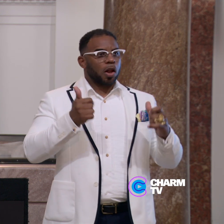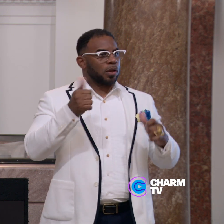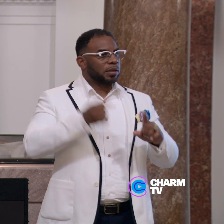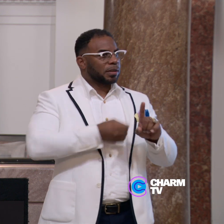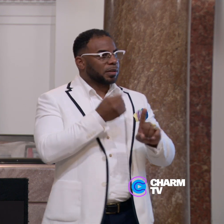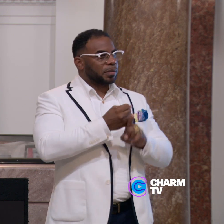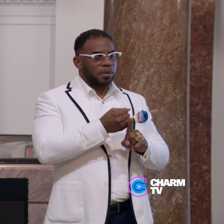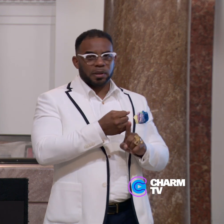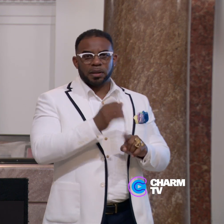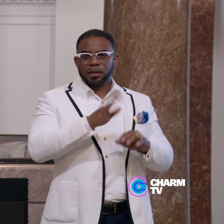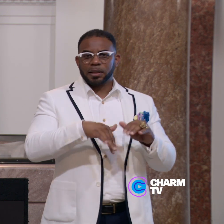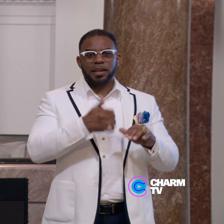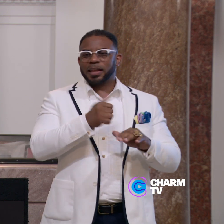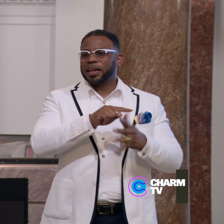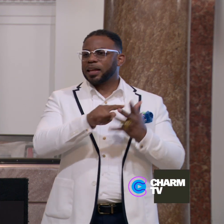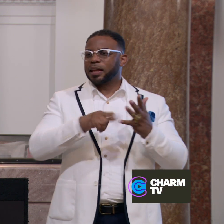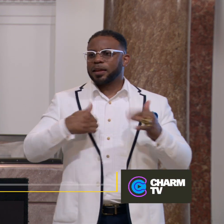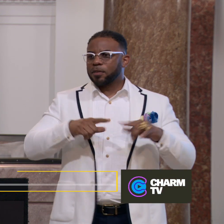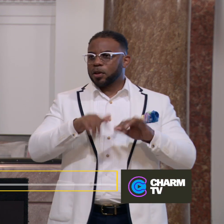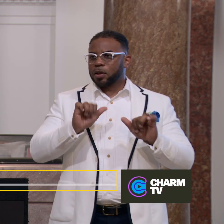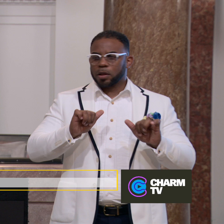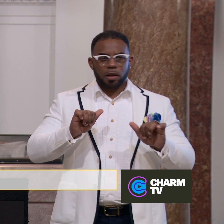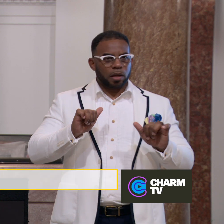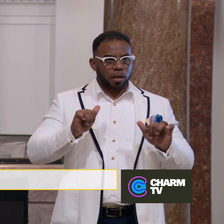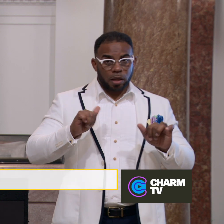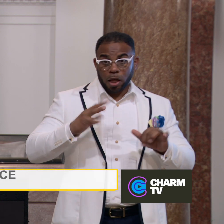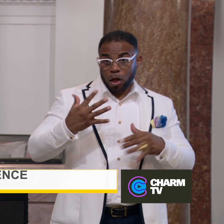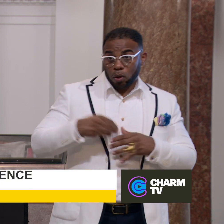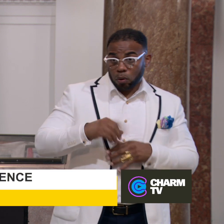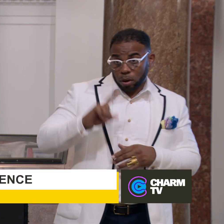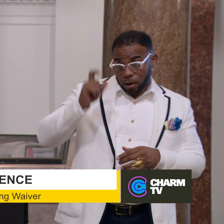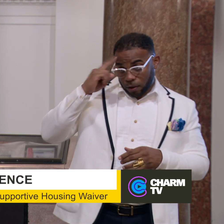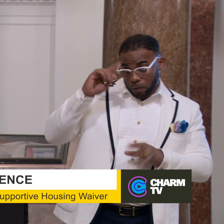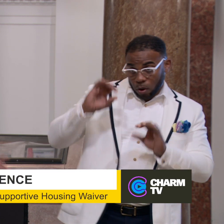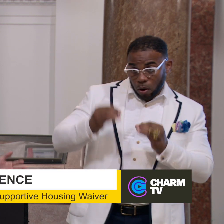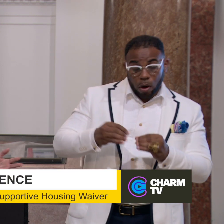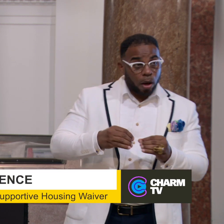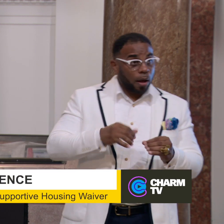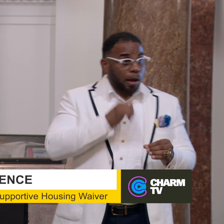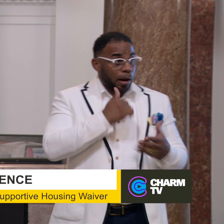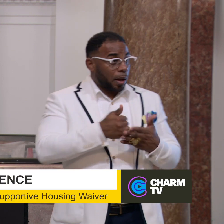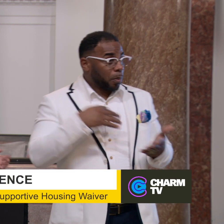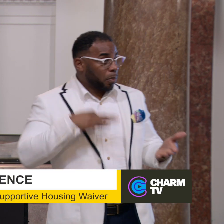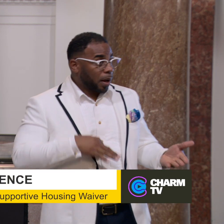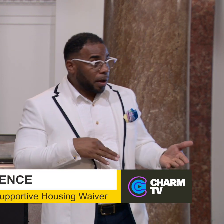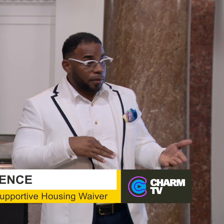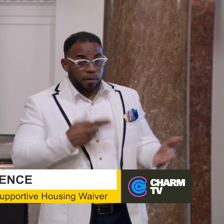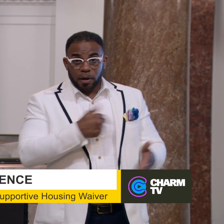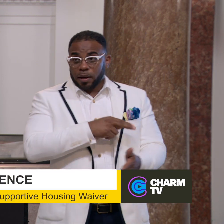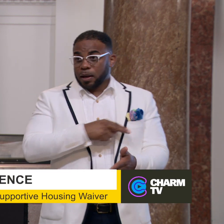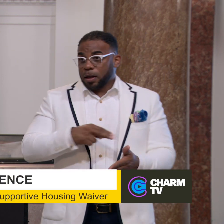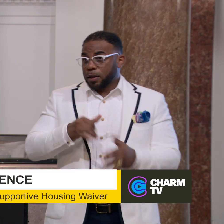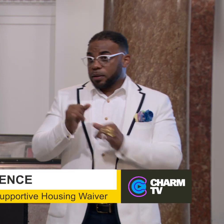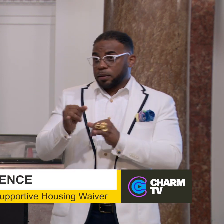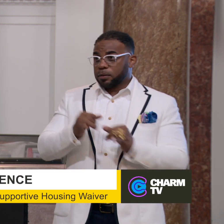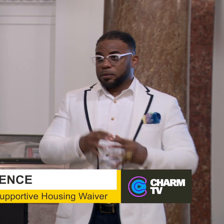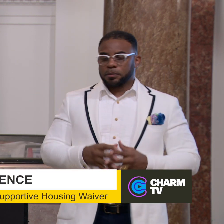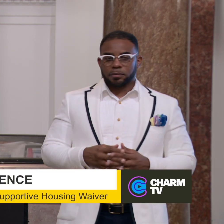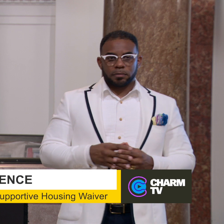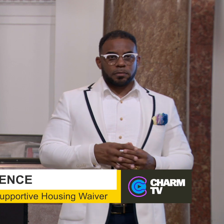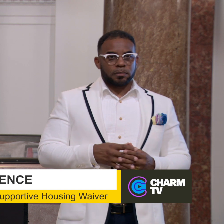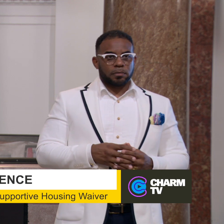impact than any of us could alone, including government offices, nonprofits and hospitals individually.